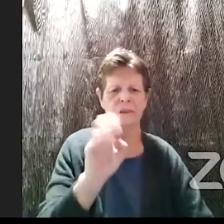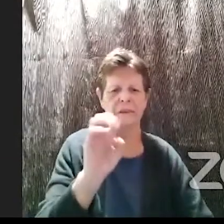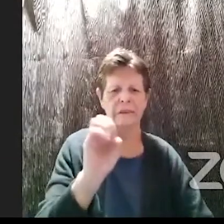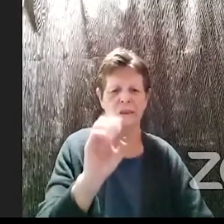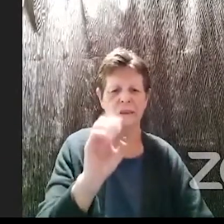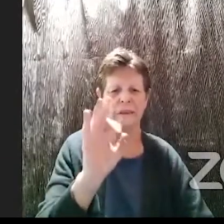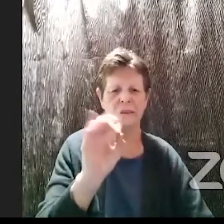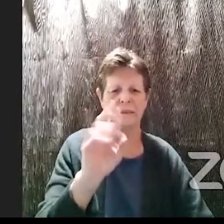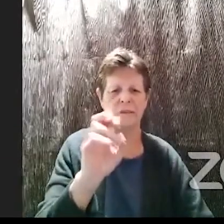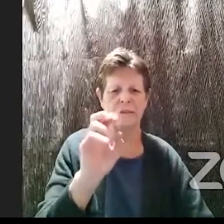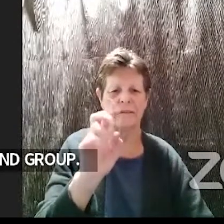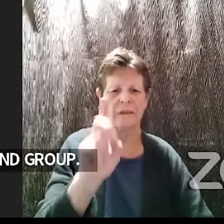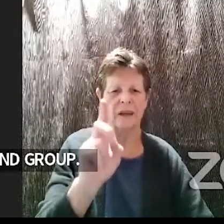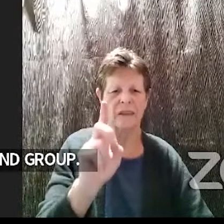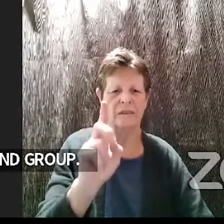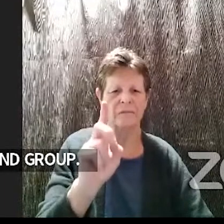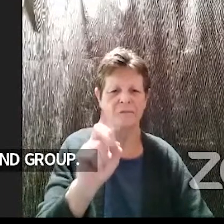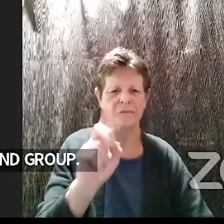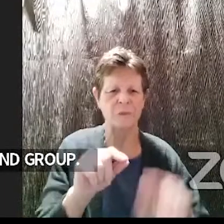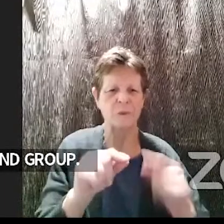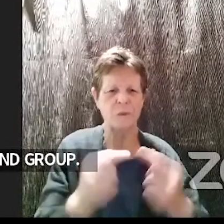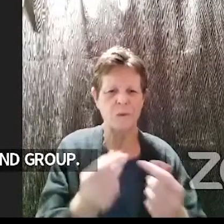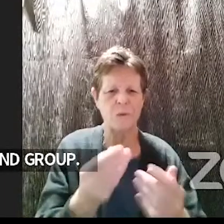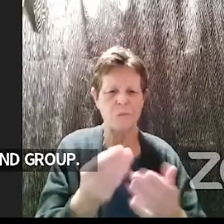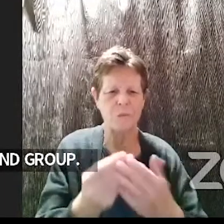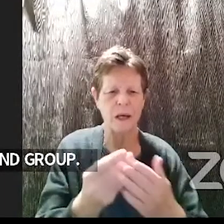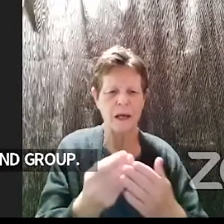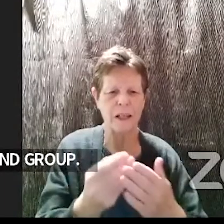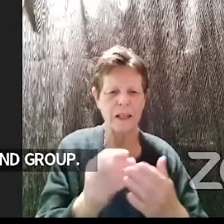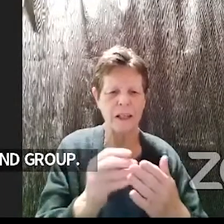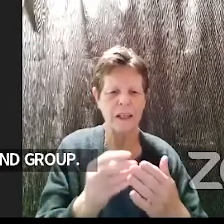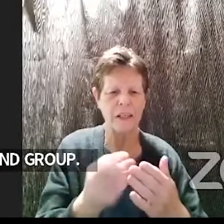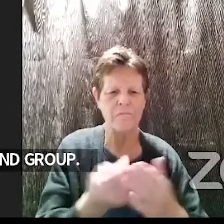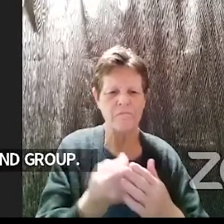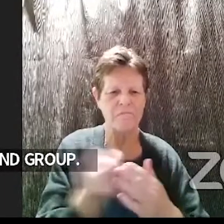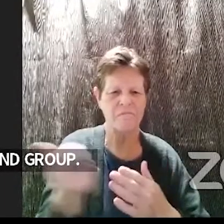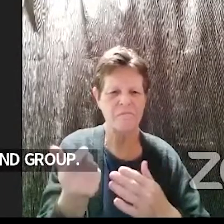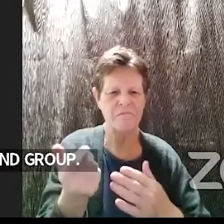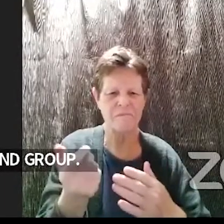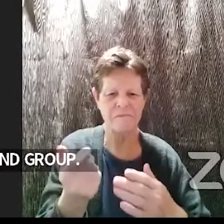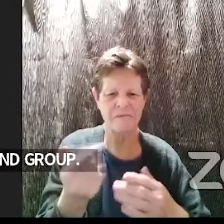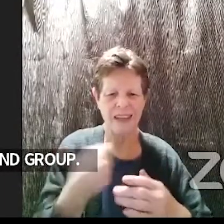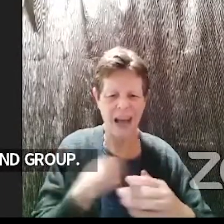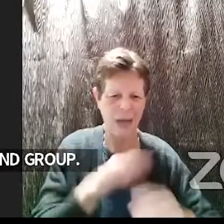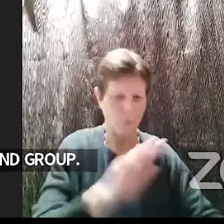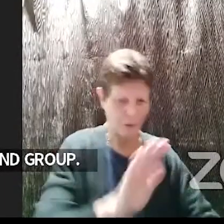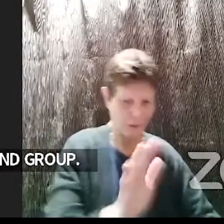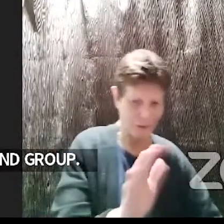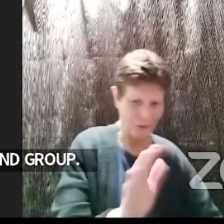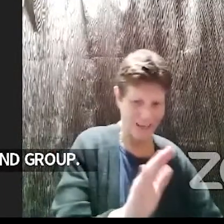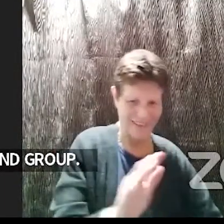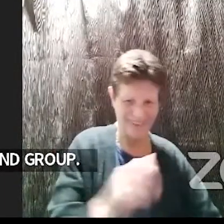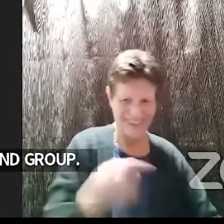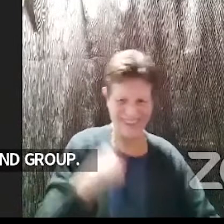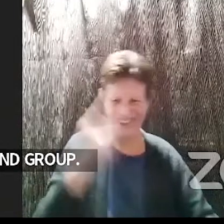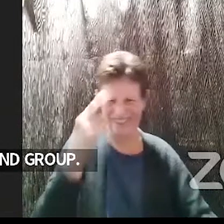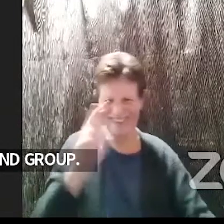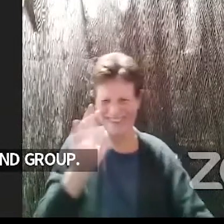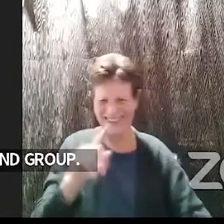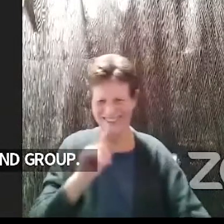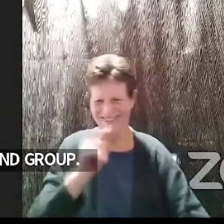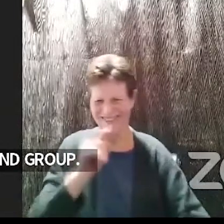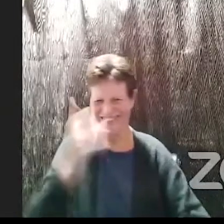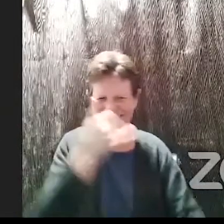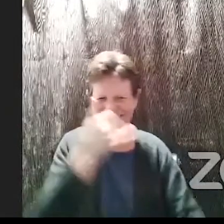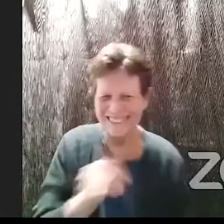i was just waving i was just waving at garth and realizing that that was so ridiculous bye garth thank you very much thank you